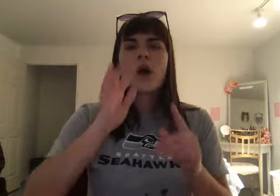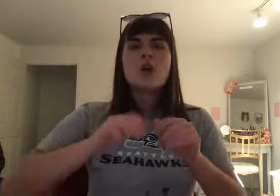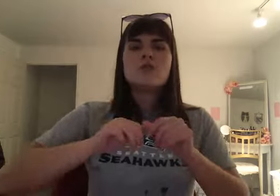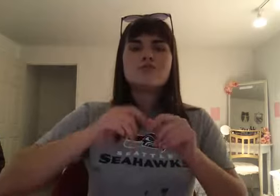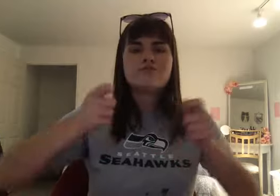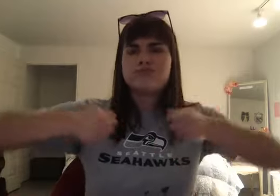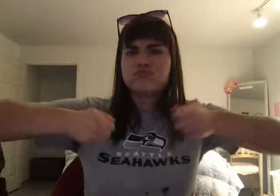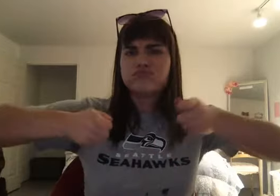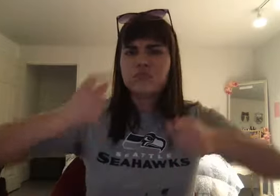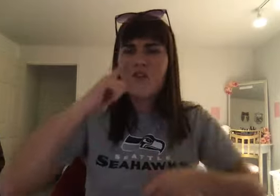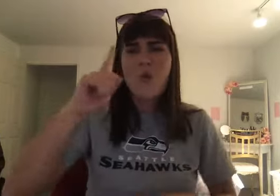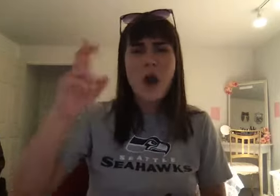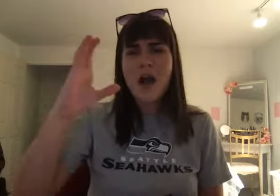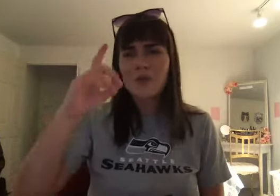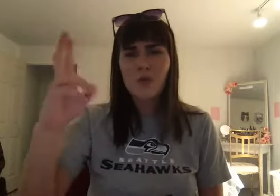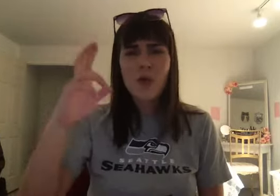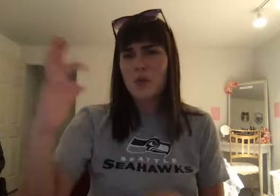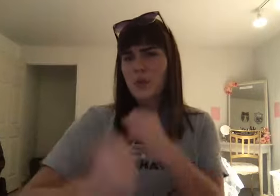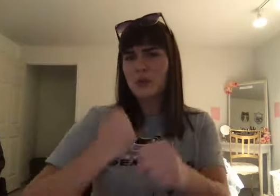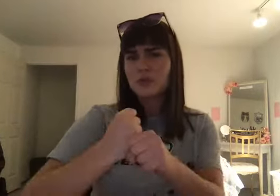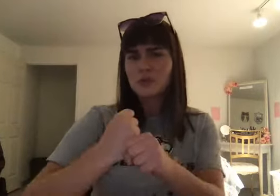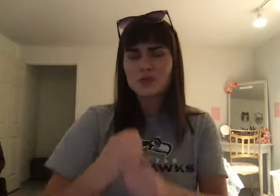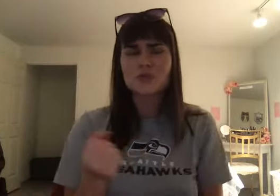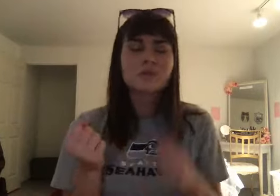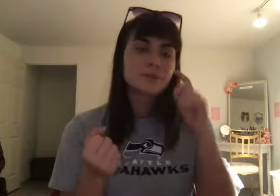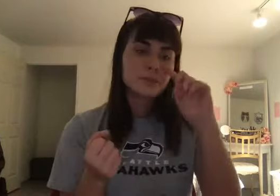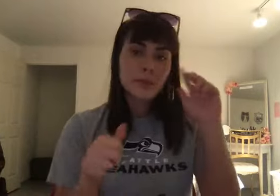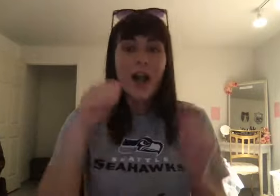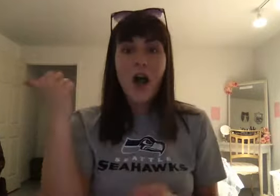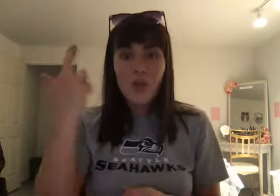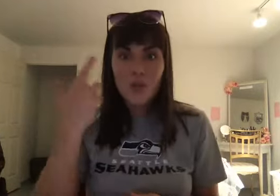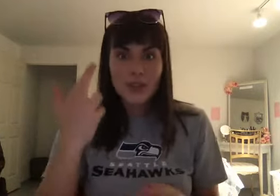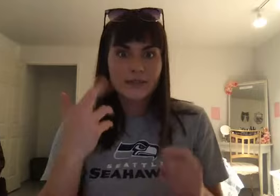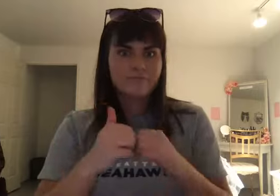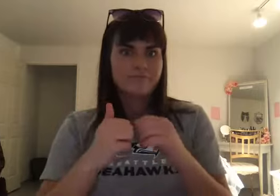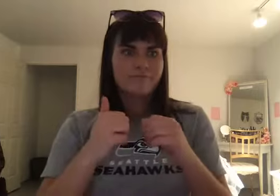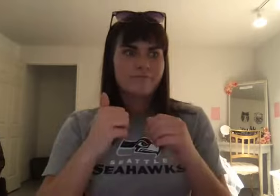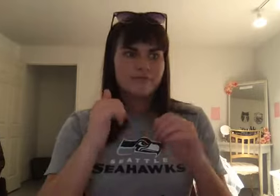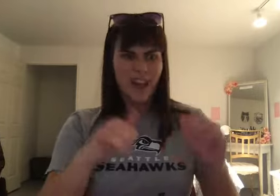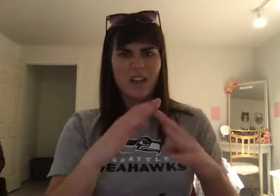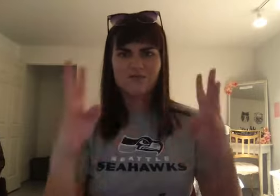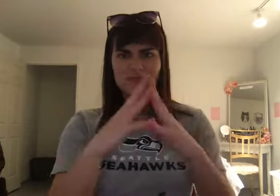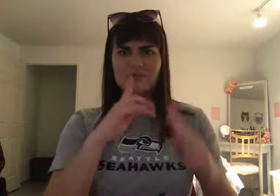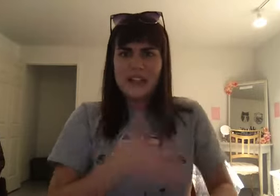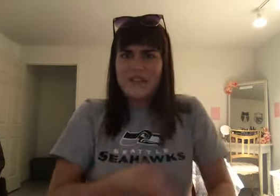rule. Another reason why we have advanced civilizations in Mesopotamia is because of specialized workers.